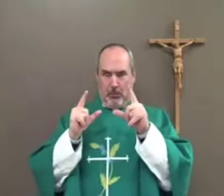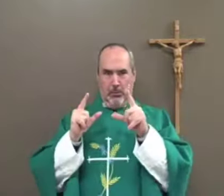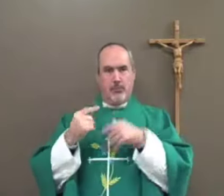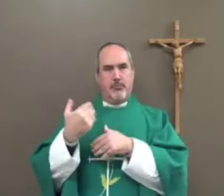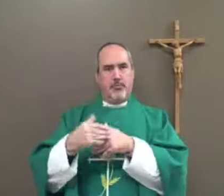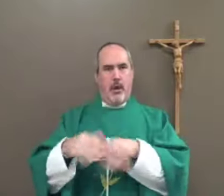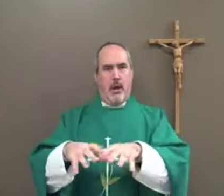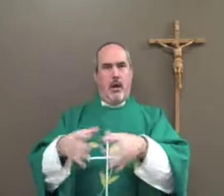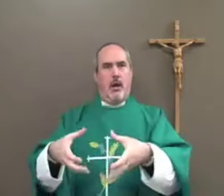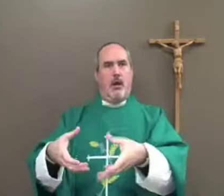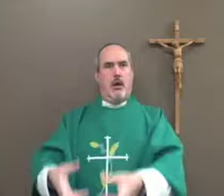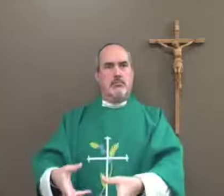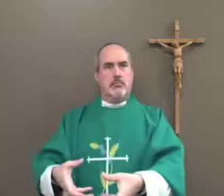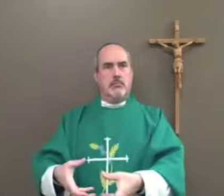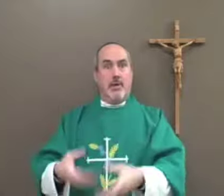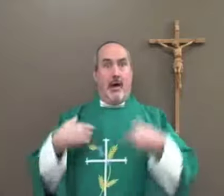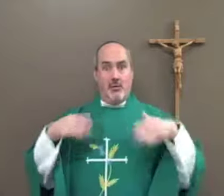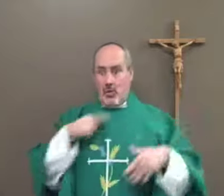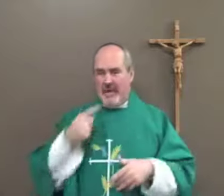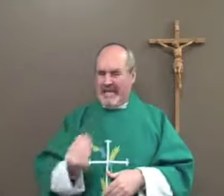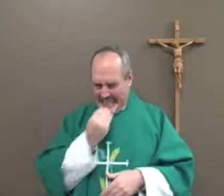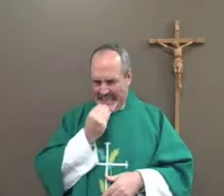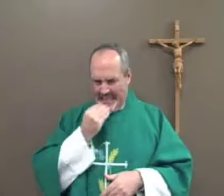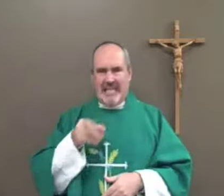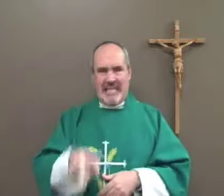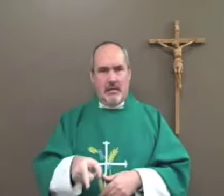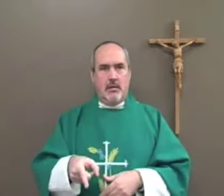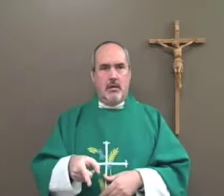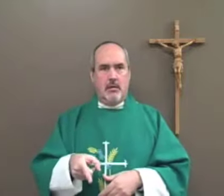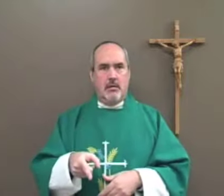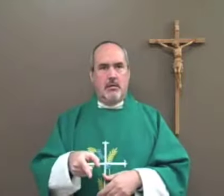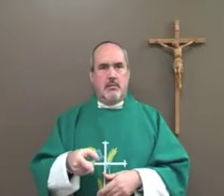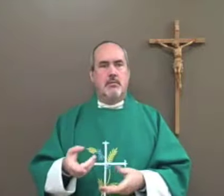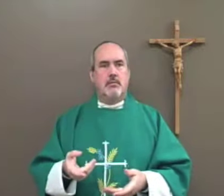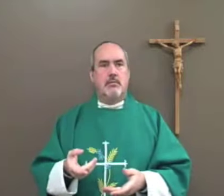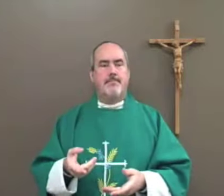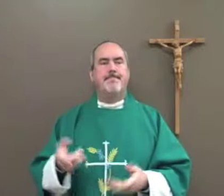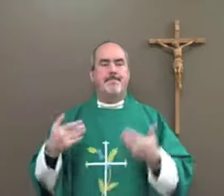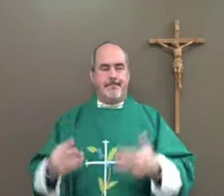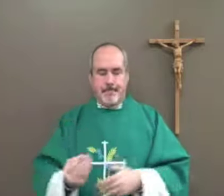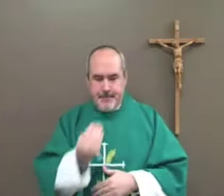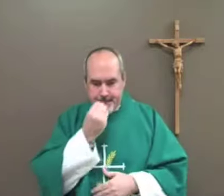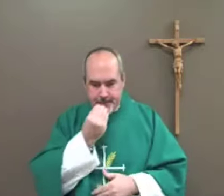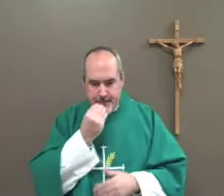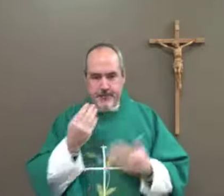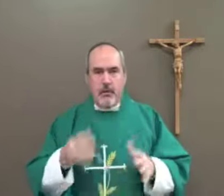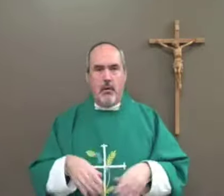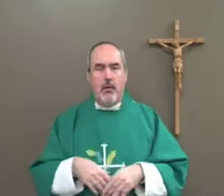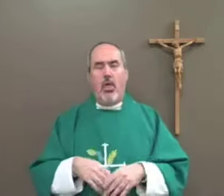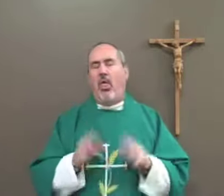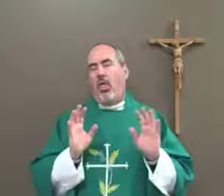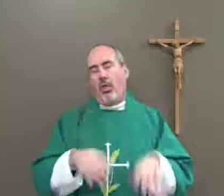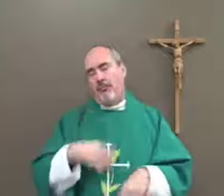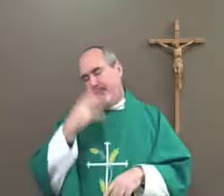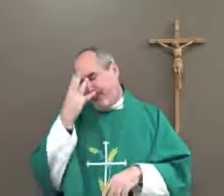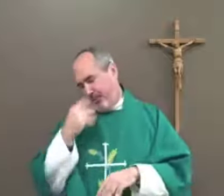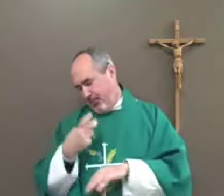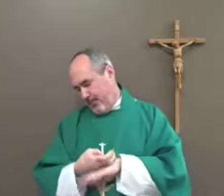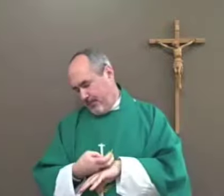and he presented Elijah with a loaf of bread and said, eat it. Elijah ate a little bit and then fell back